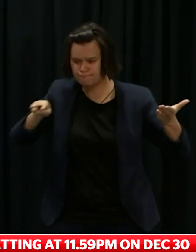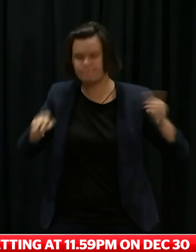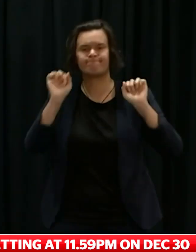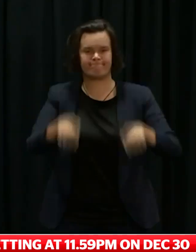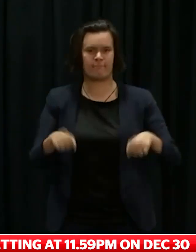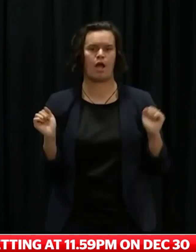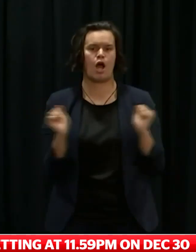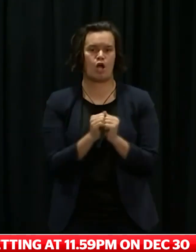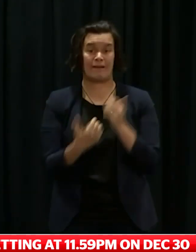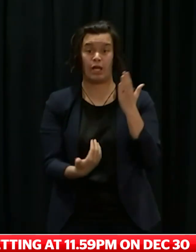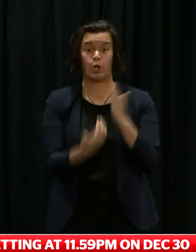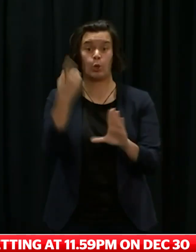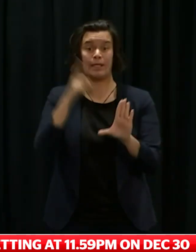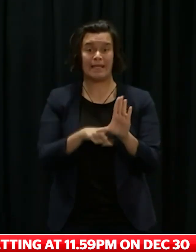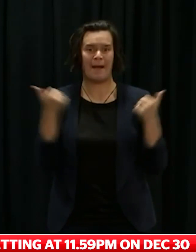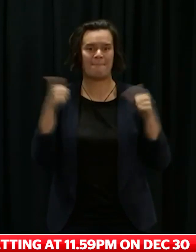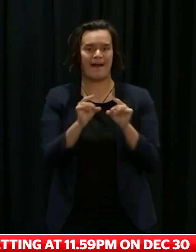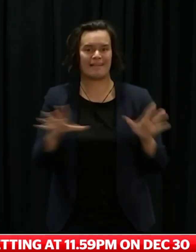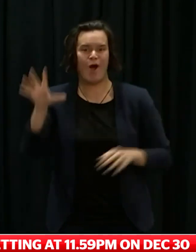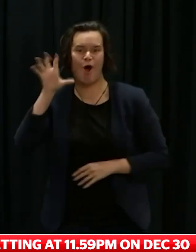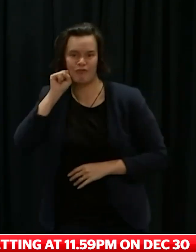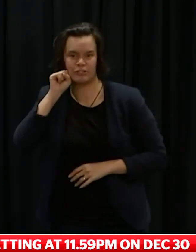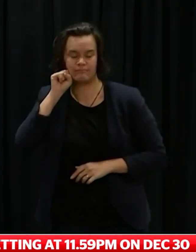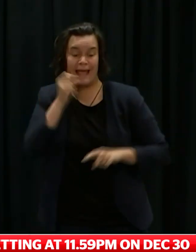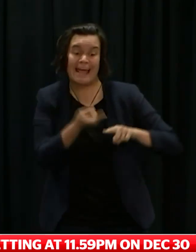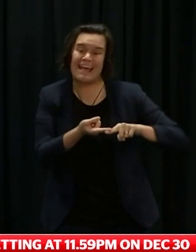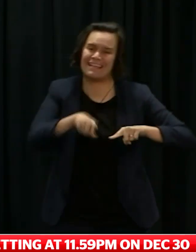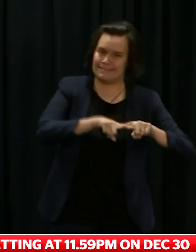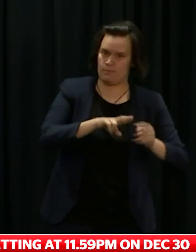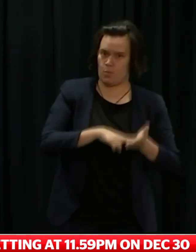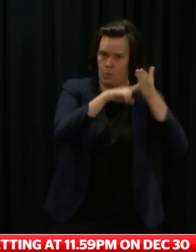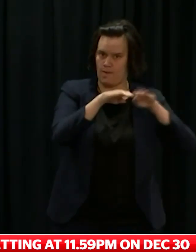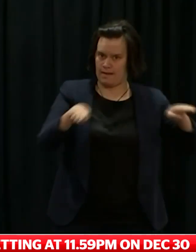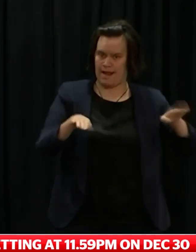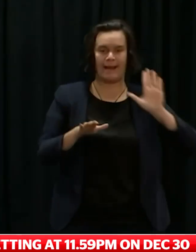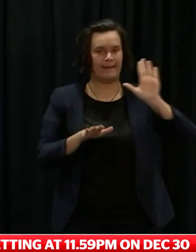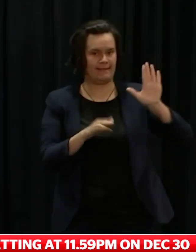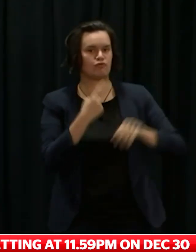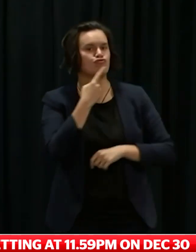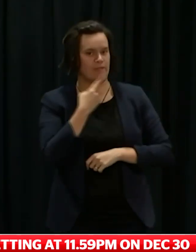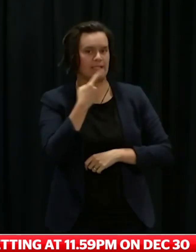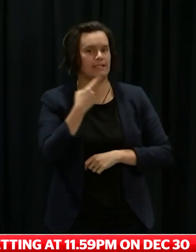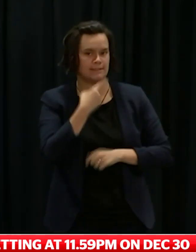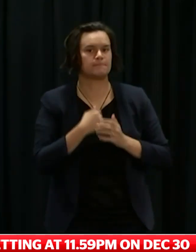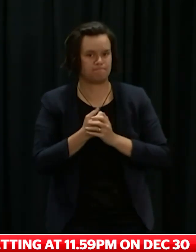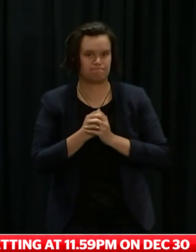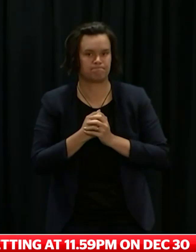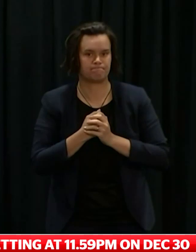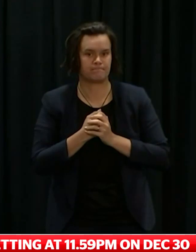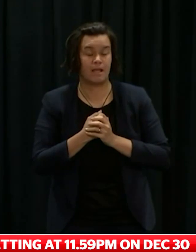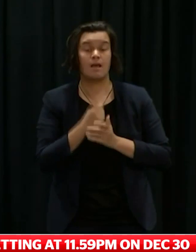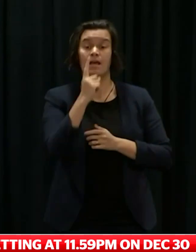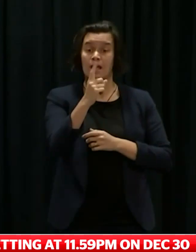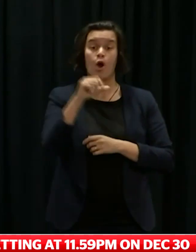will move into the new year with all but one region in the orange setting. It means vaccine passes will be in use up and down the country, as well as